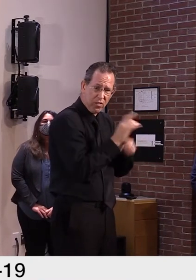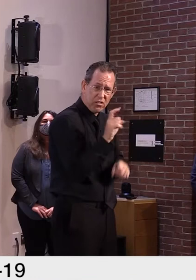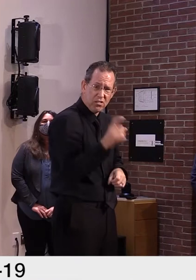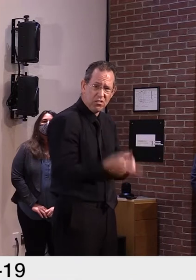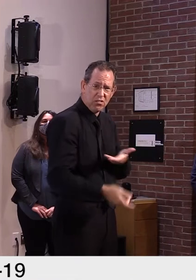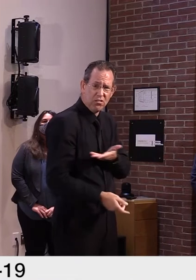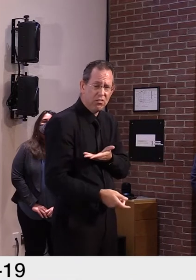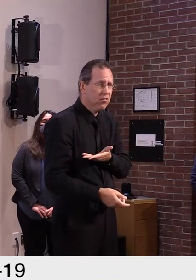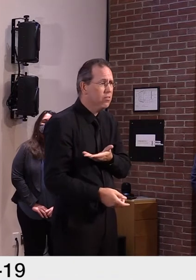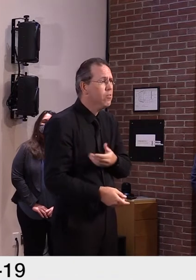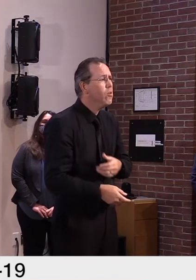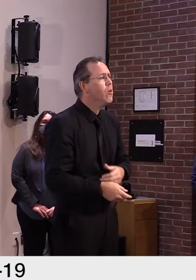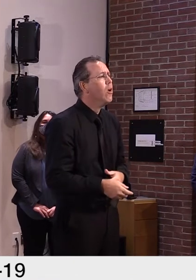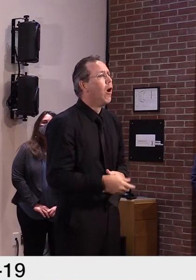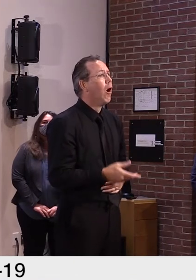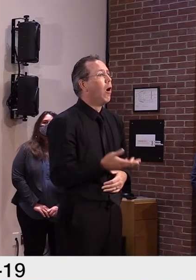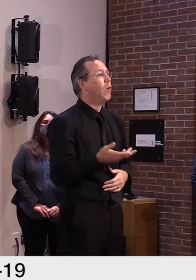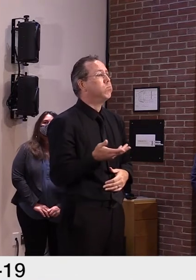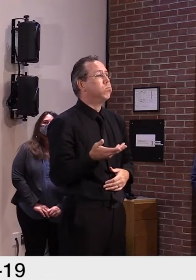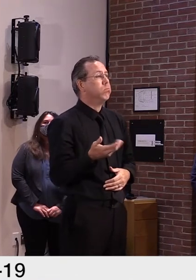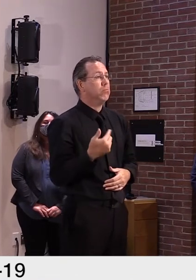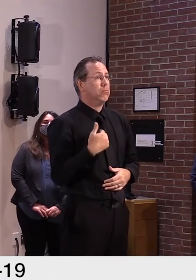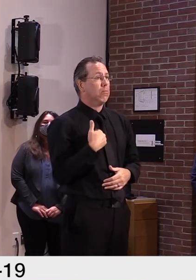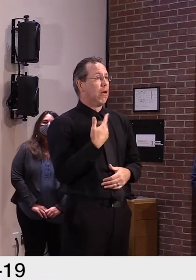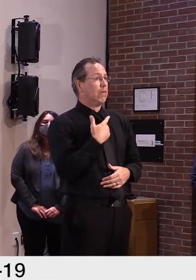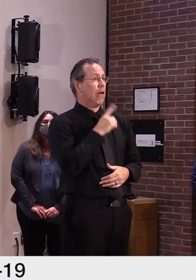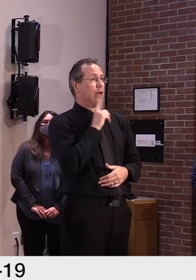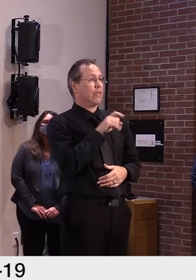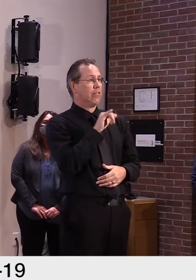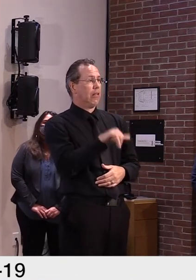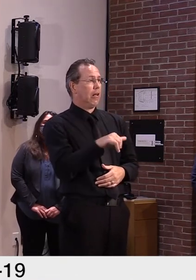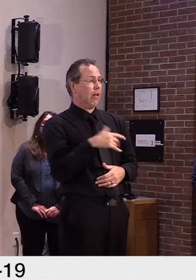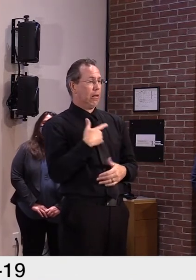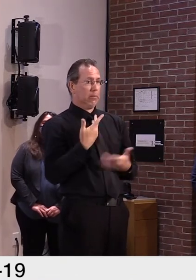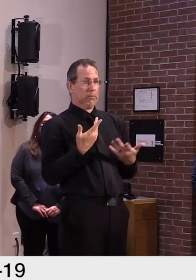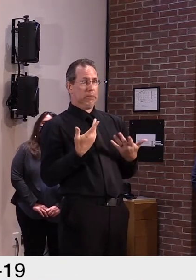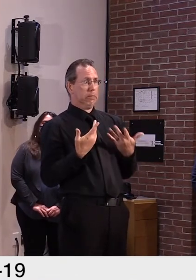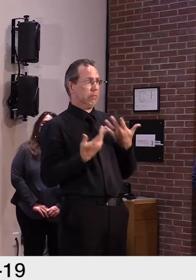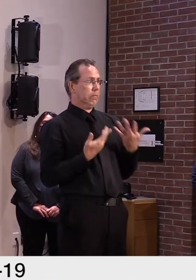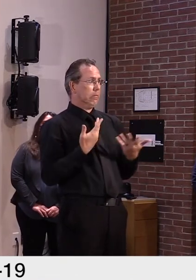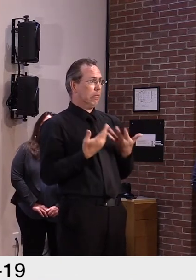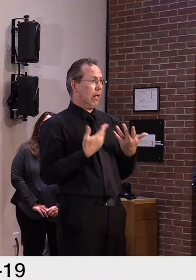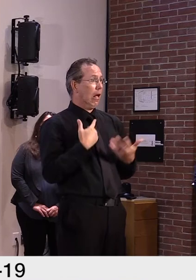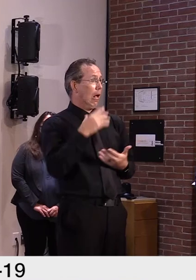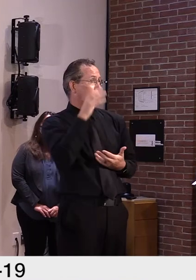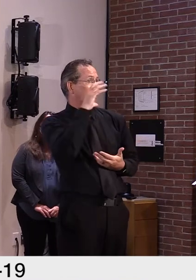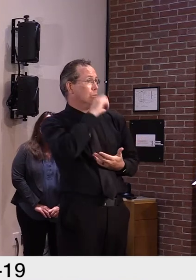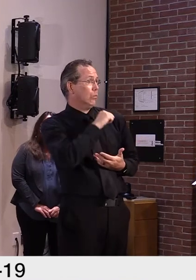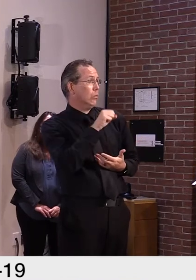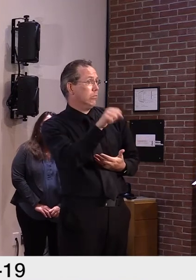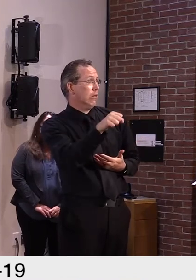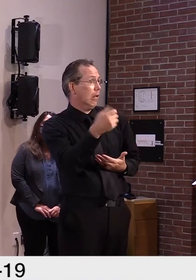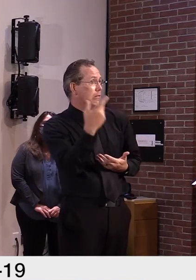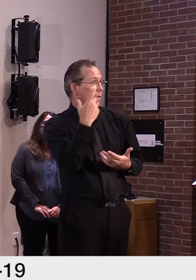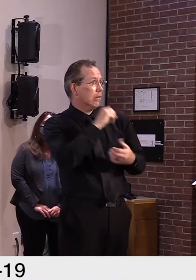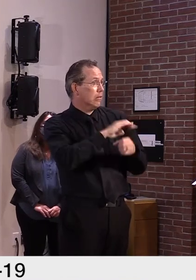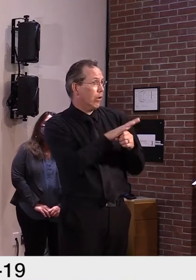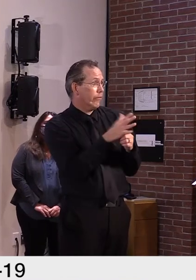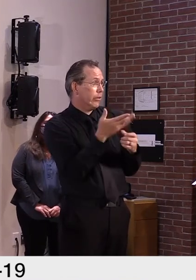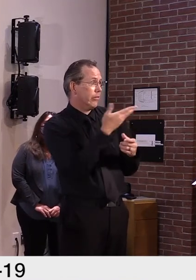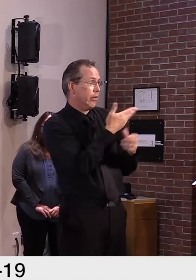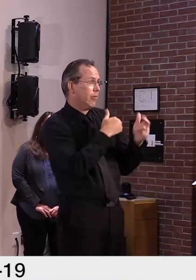to, uh, to take care of the, uh, the traveling public and those who are coming to, to experience the beauty of Vermont.